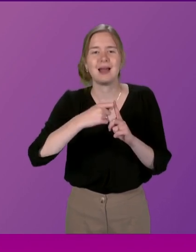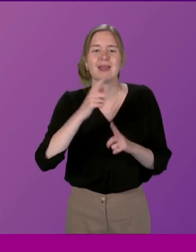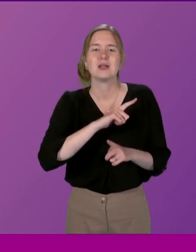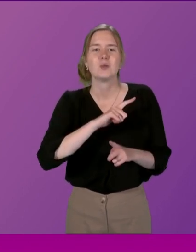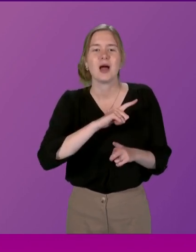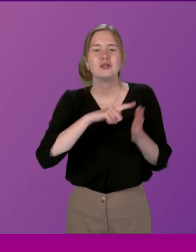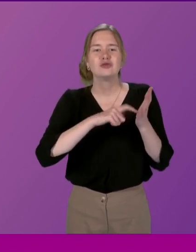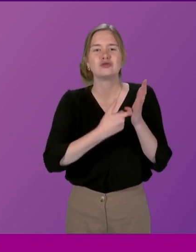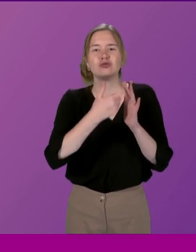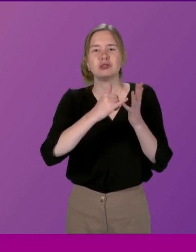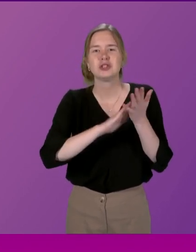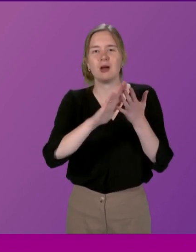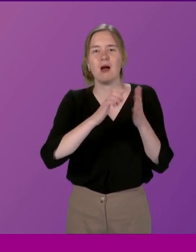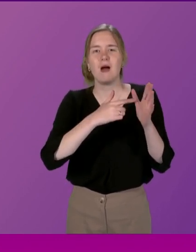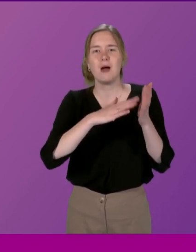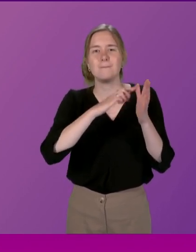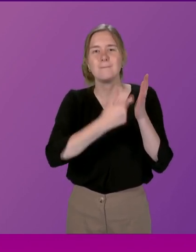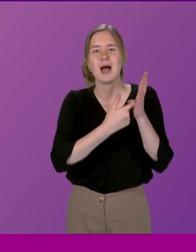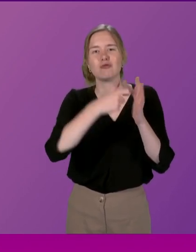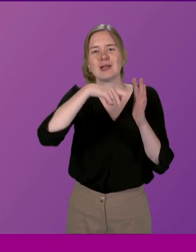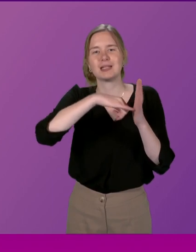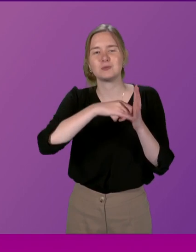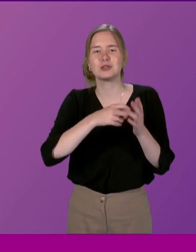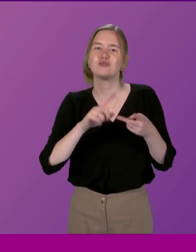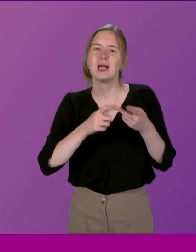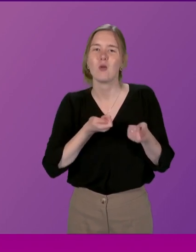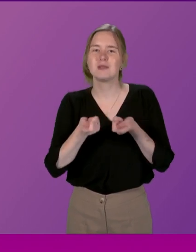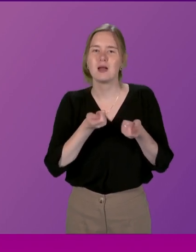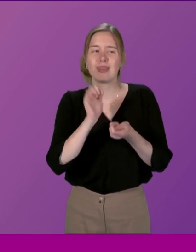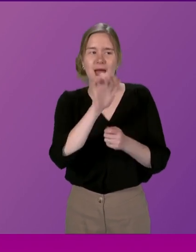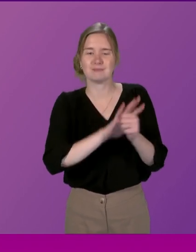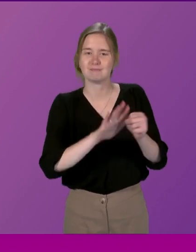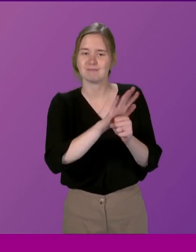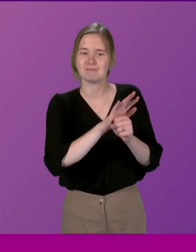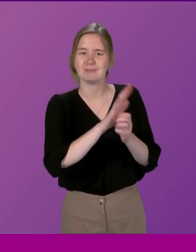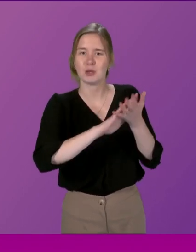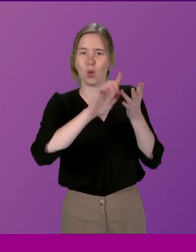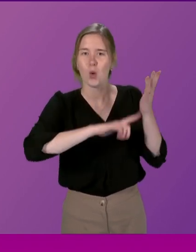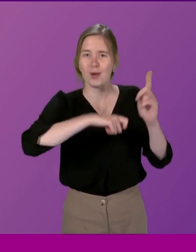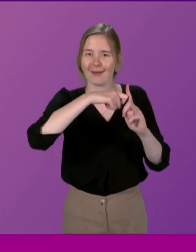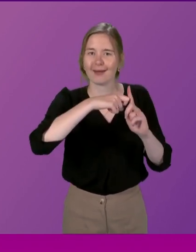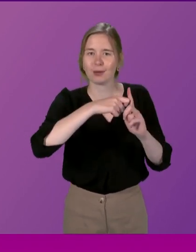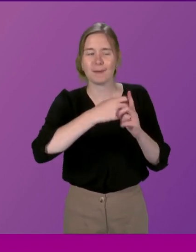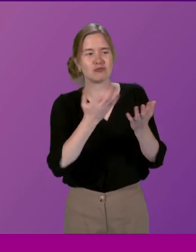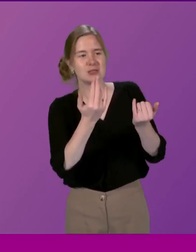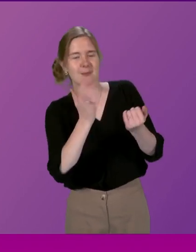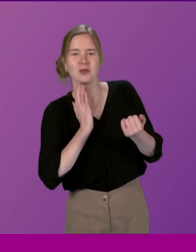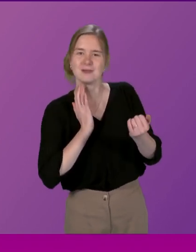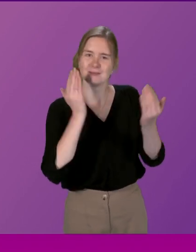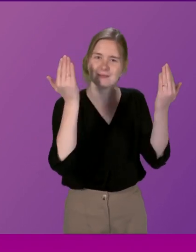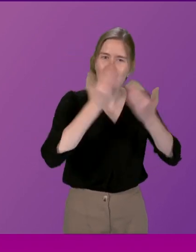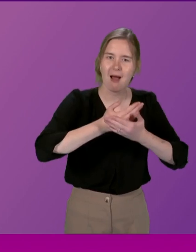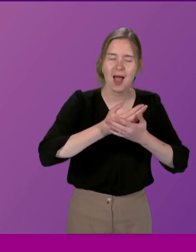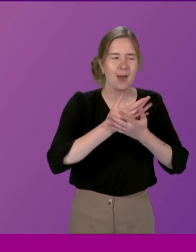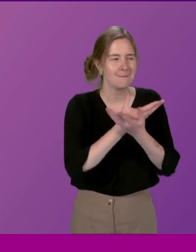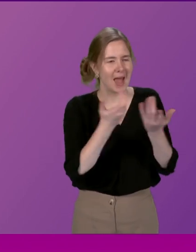Marek was the presiding officer and from memory on that occasion in Hoyke we had a big reception on the Sunday evening and met many many